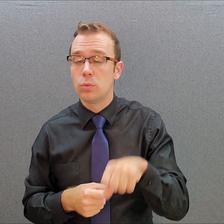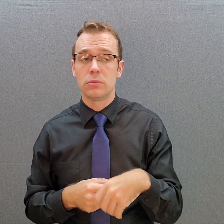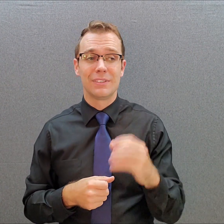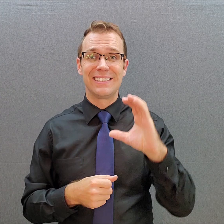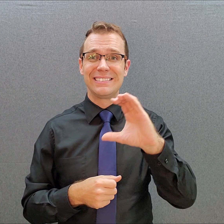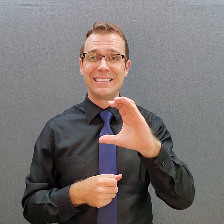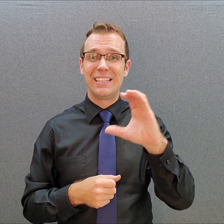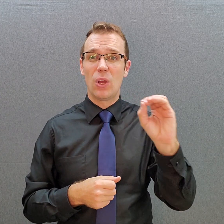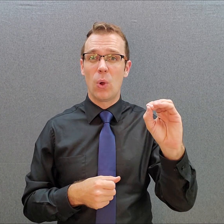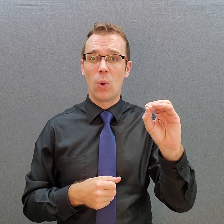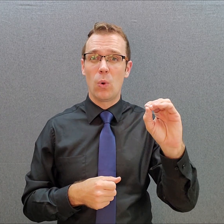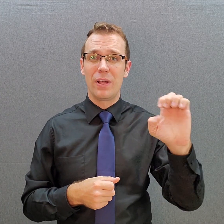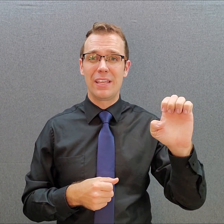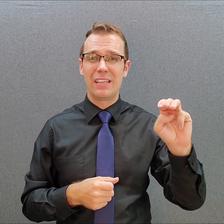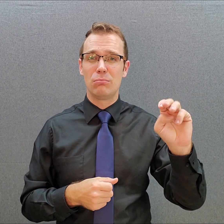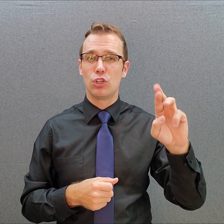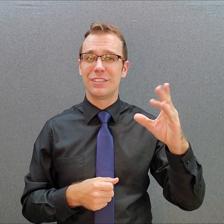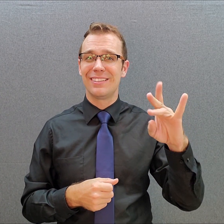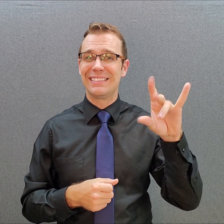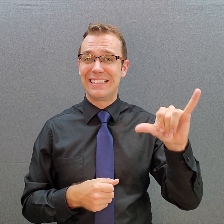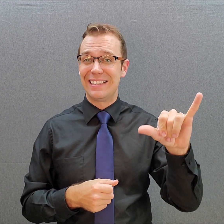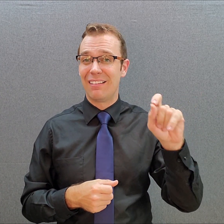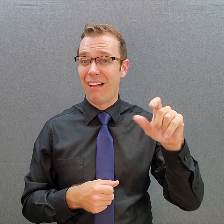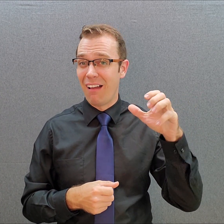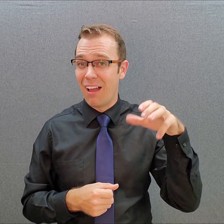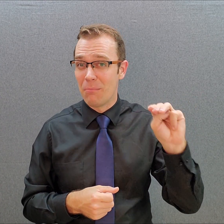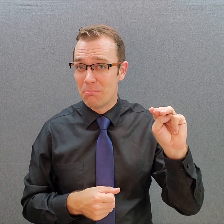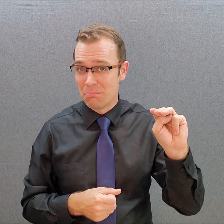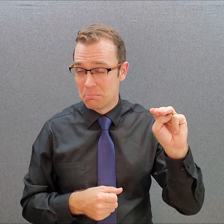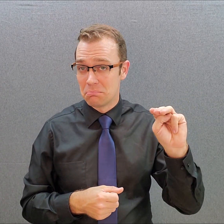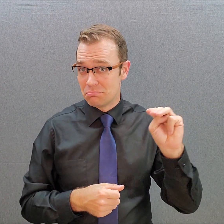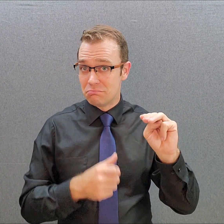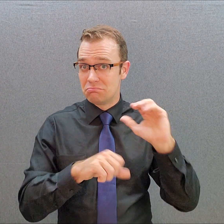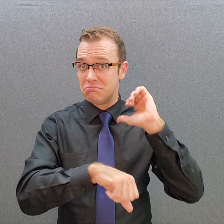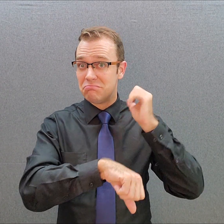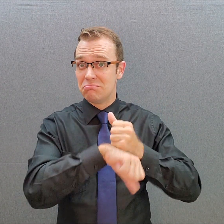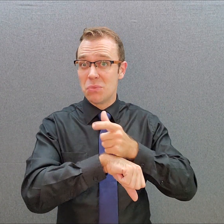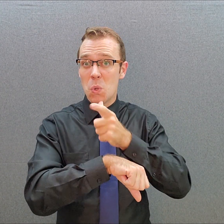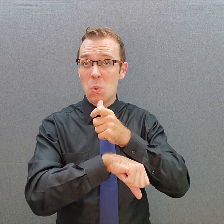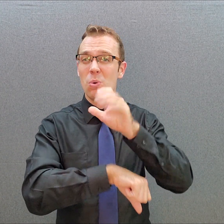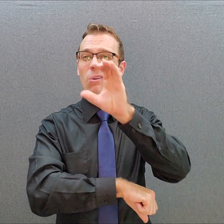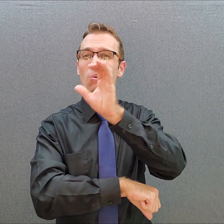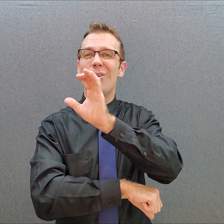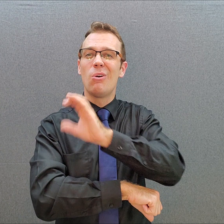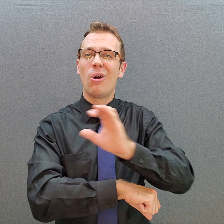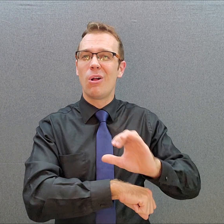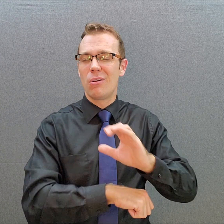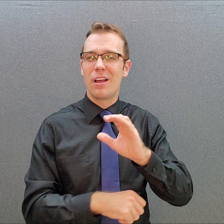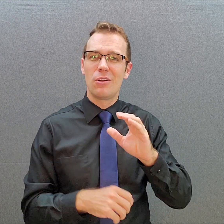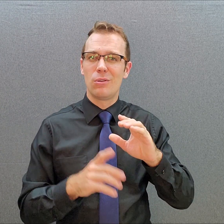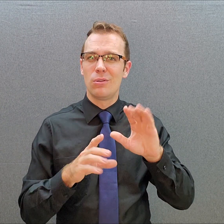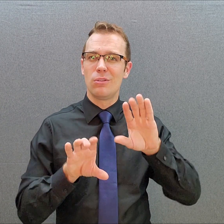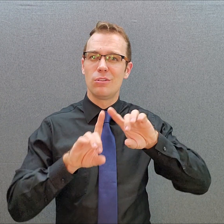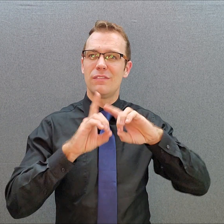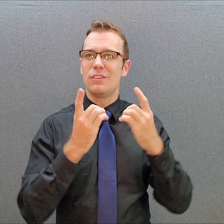coemergency.com, developed and maintained by the Colorado Division of Homeland Security